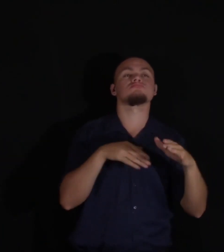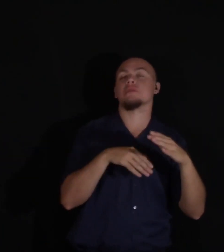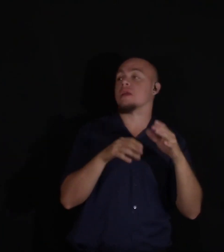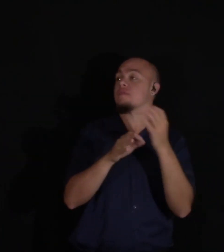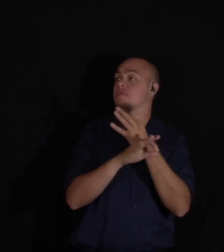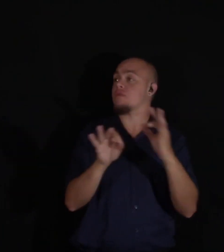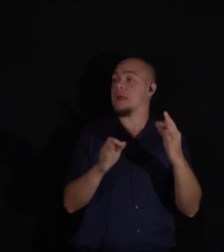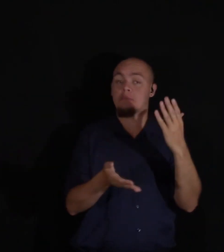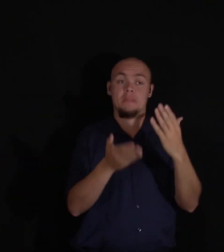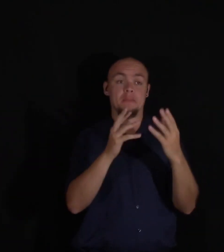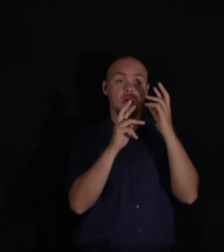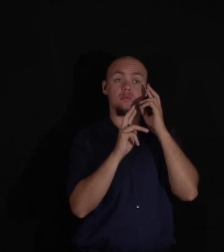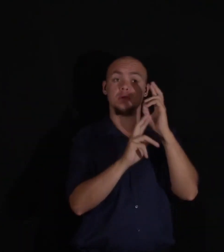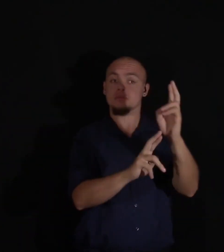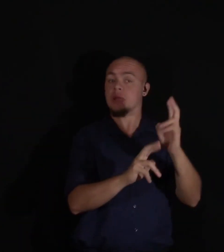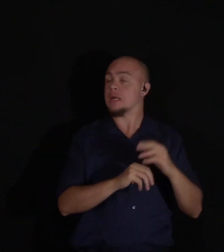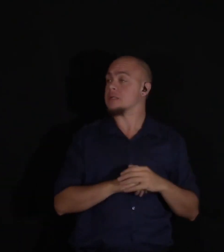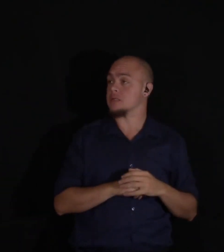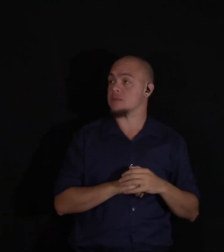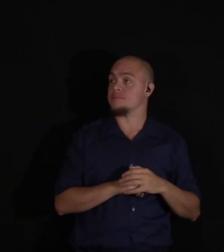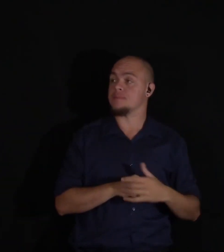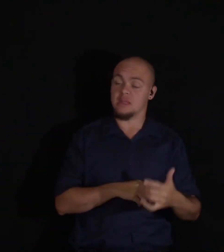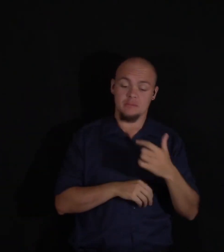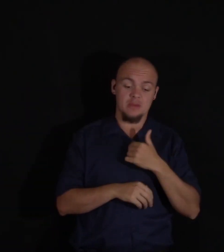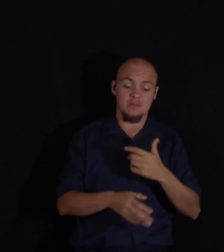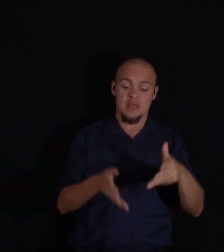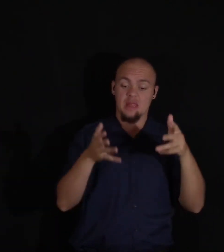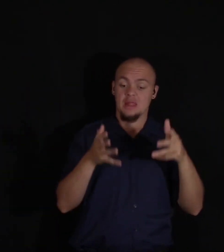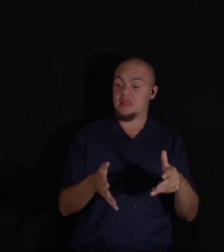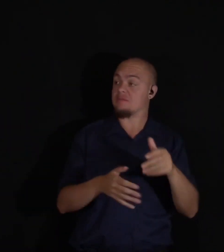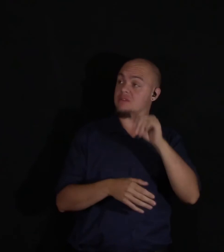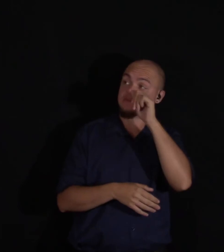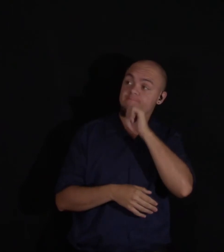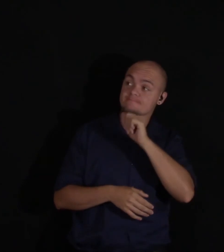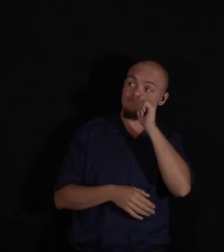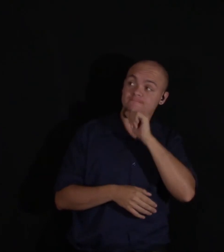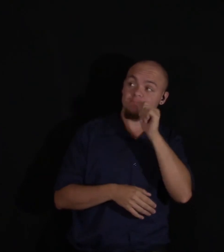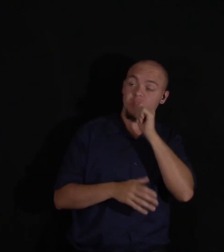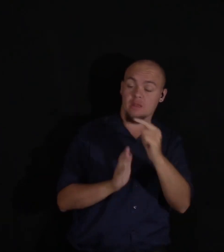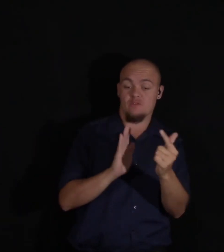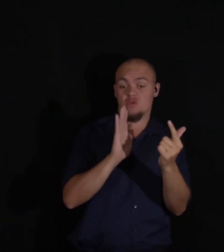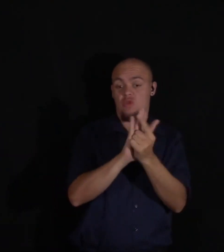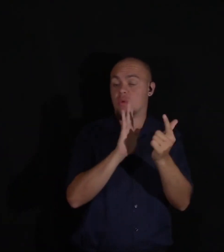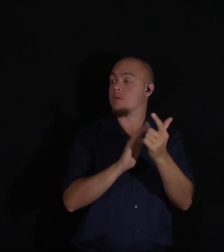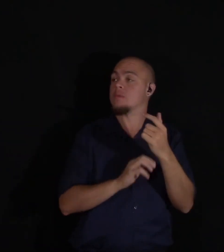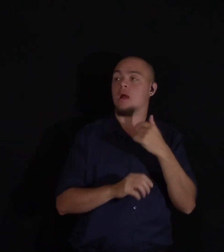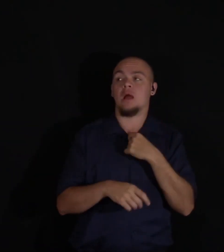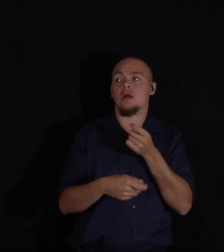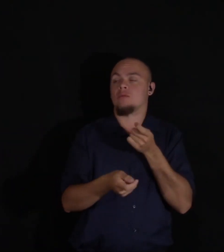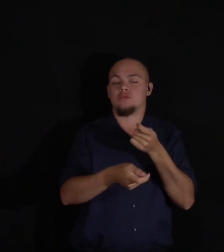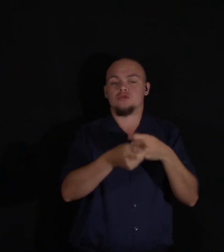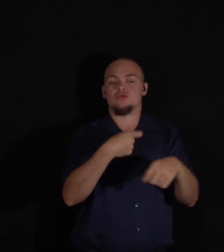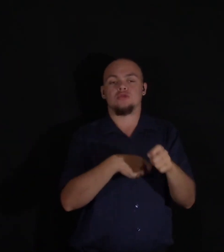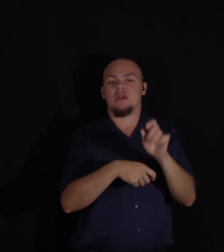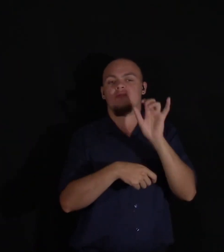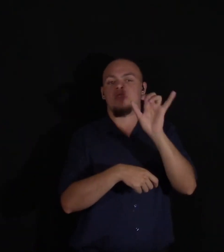But even if I were condemned to suffer on the scaffold for the same crimes, I would not change places with such a wretch."